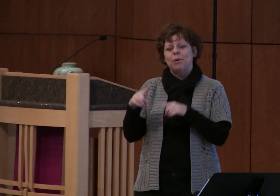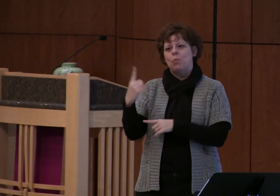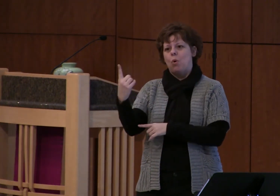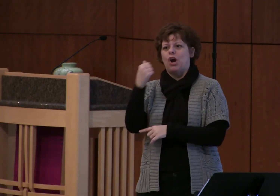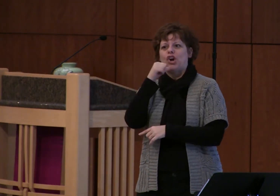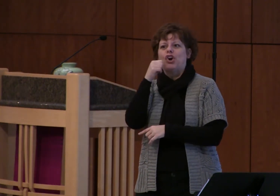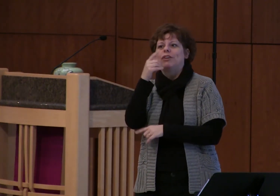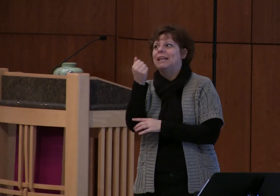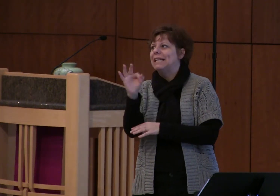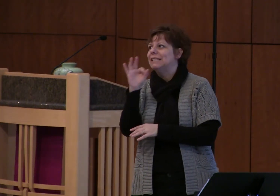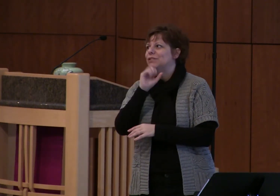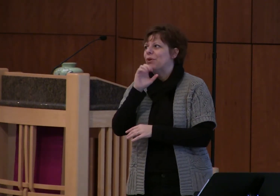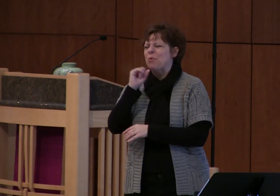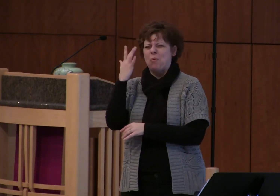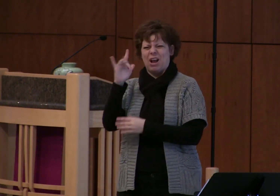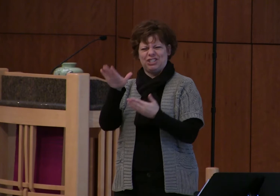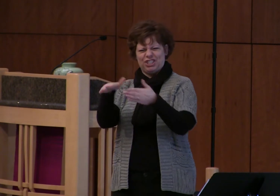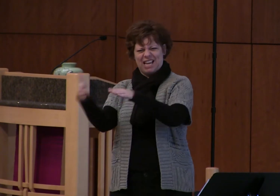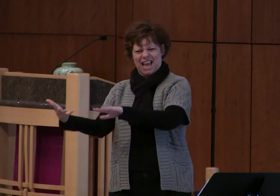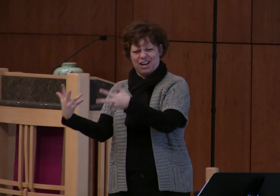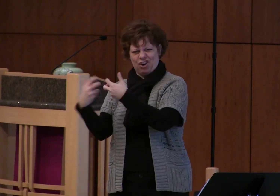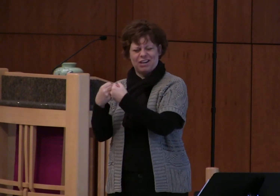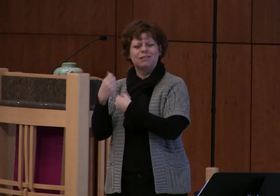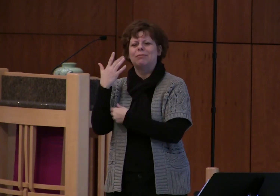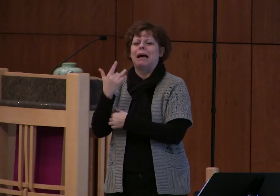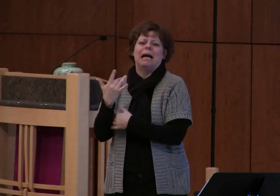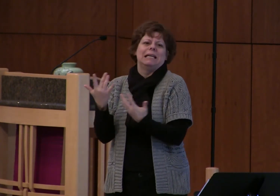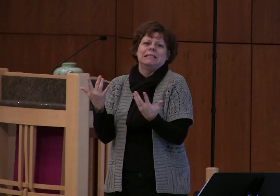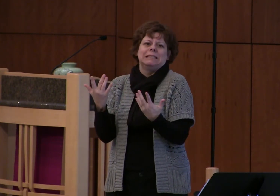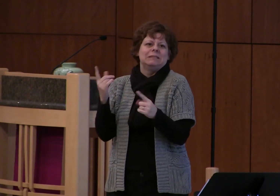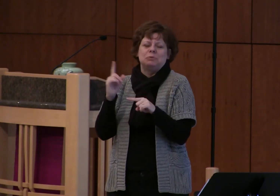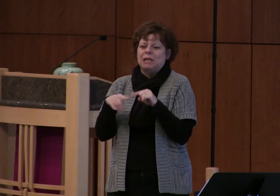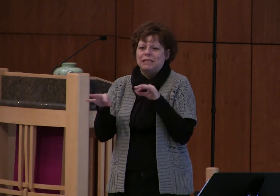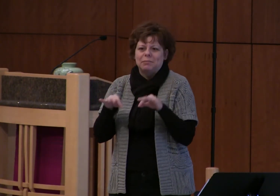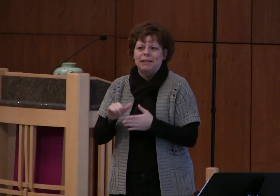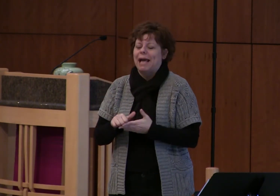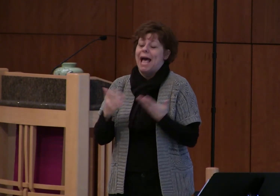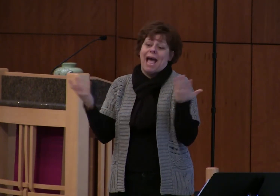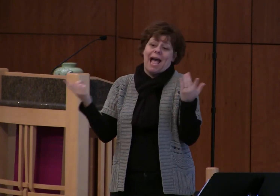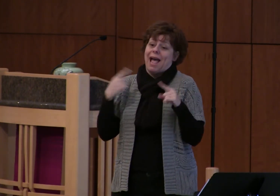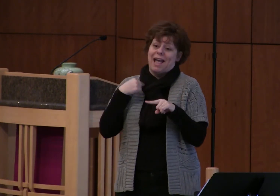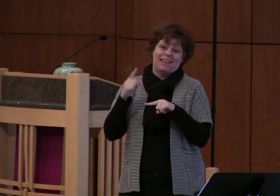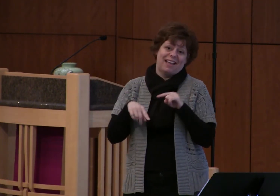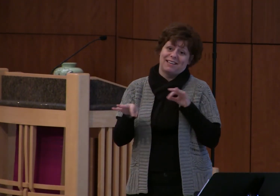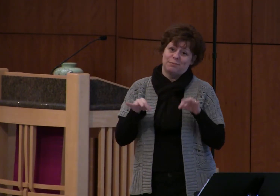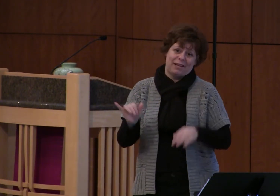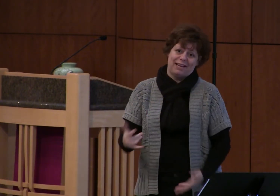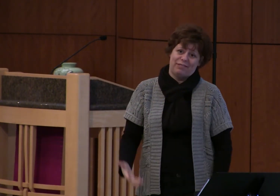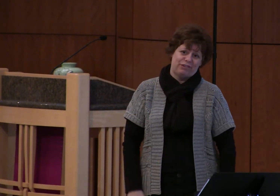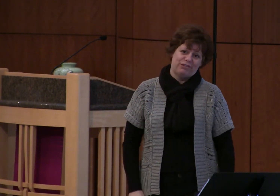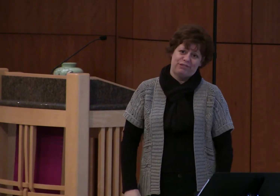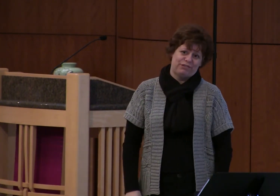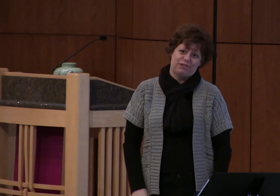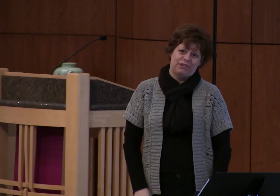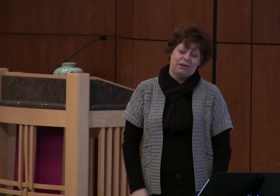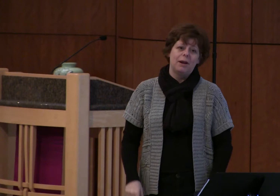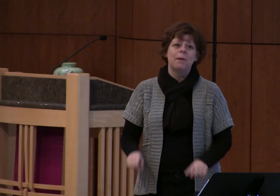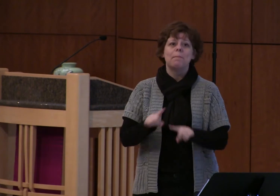be killed in an auto accident and I have no reason why it had to be Caitlin but I can say why